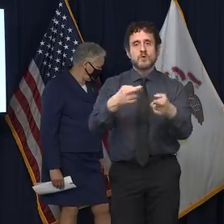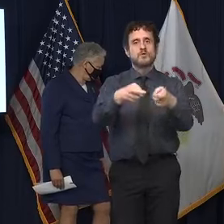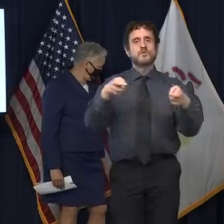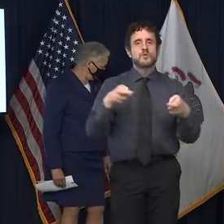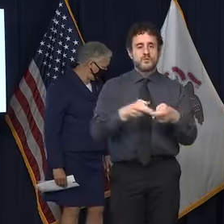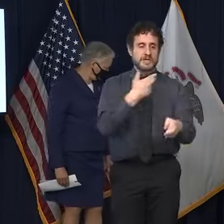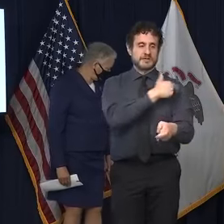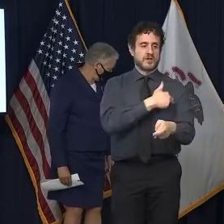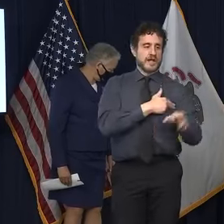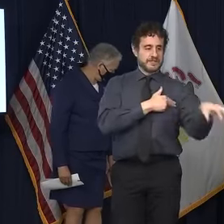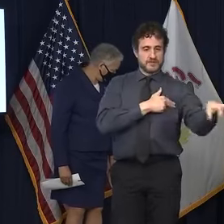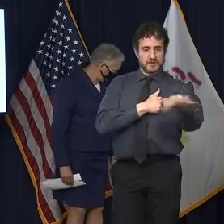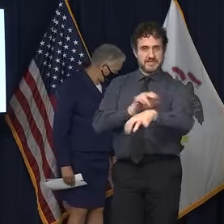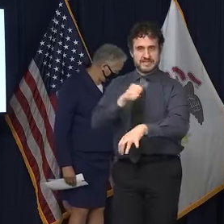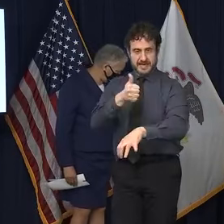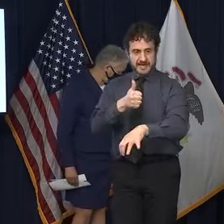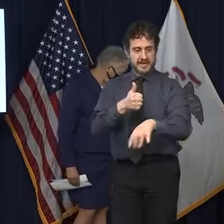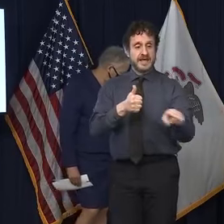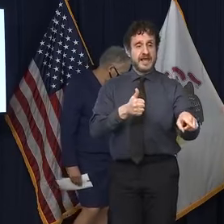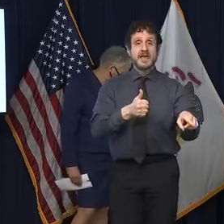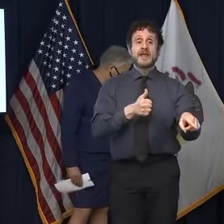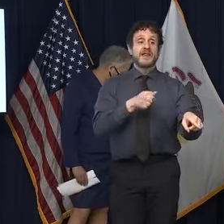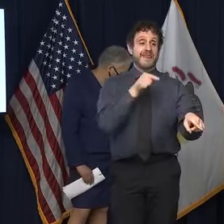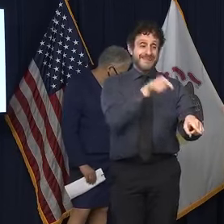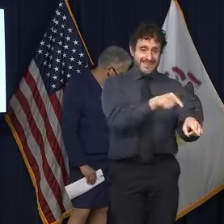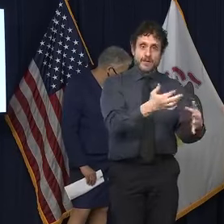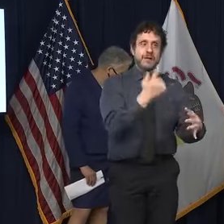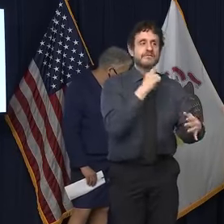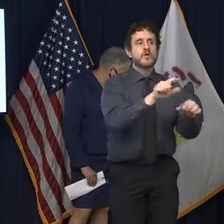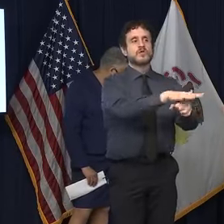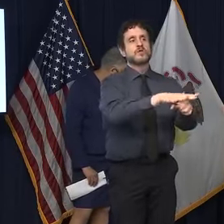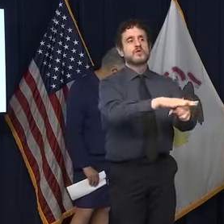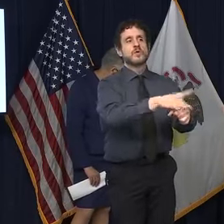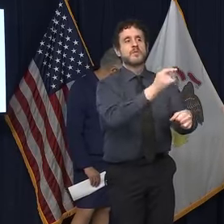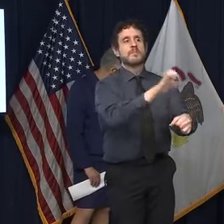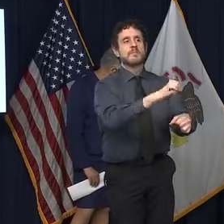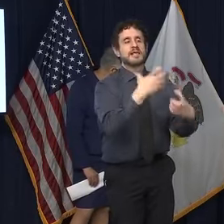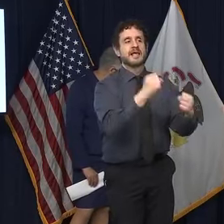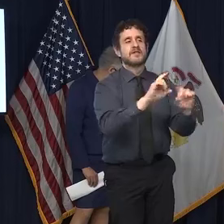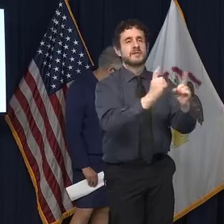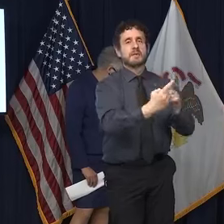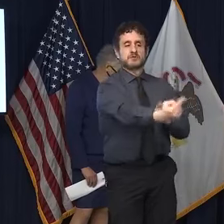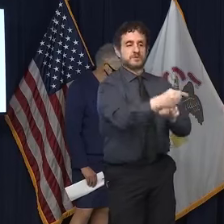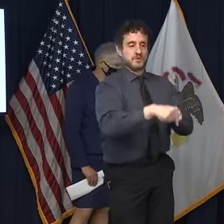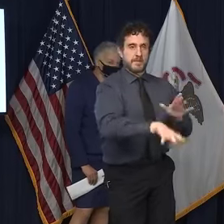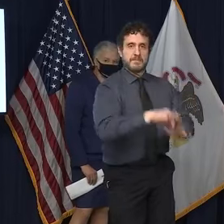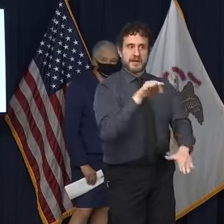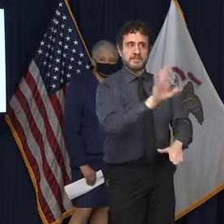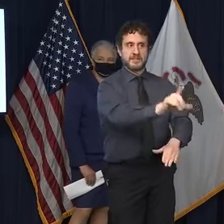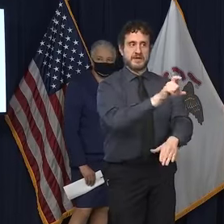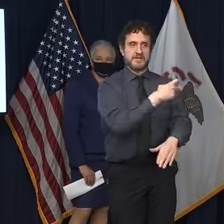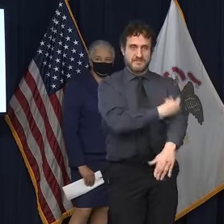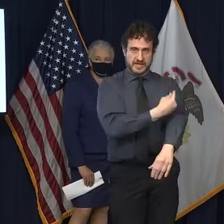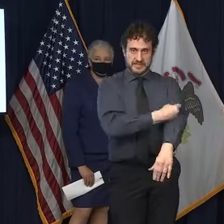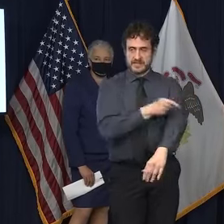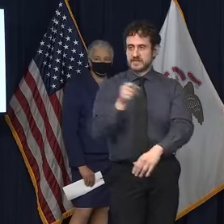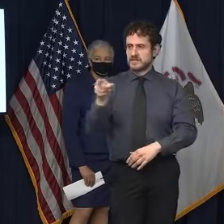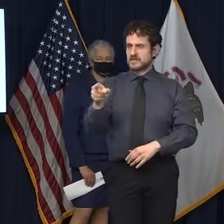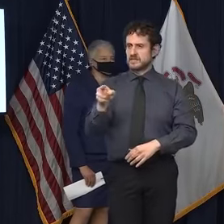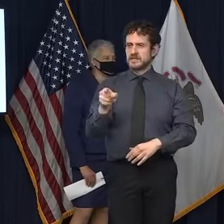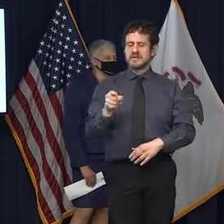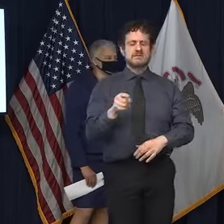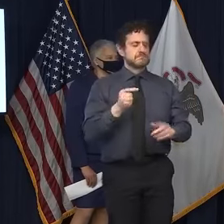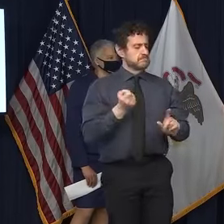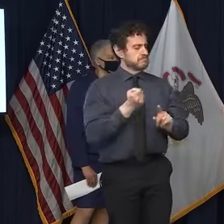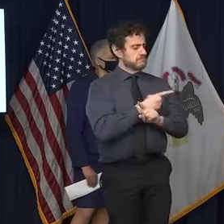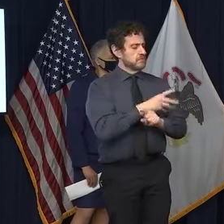are awaiting pickups from local public health departments. Governor, off topic, can we talk a little more about the budget announcements, the cuts that you